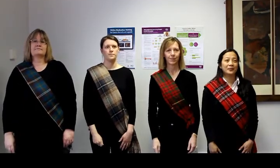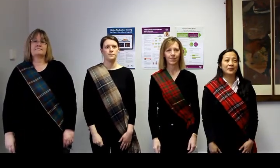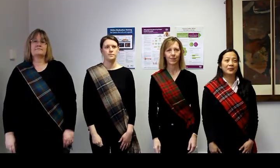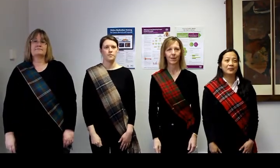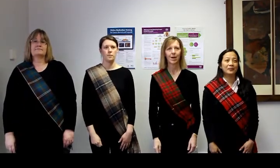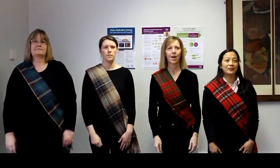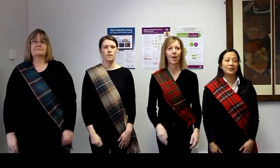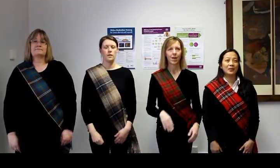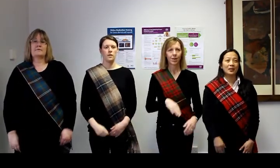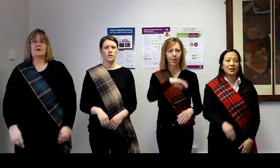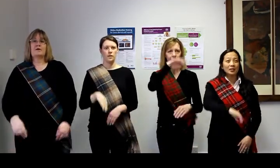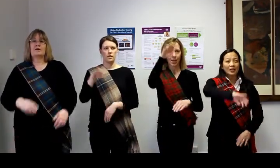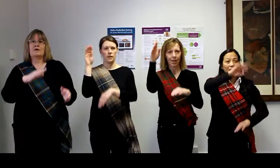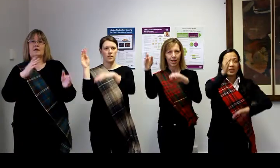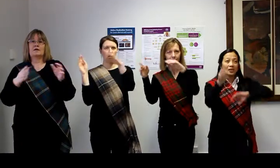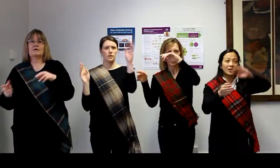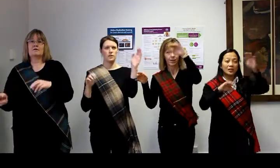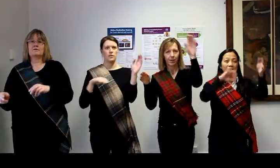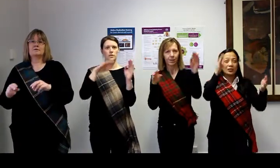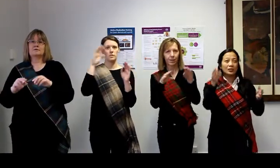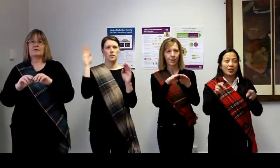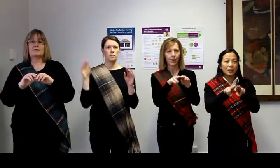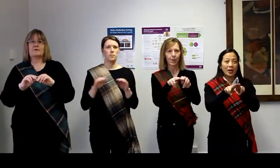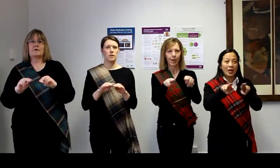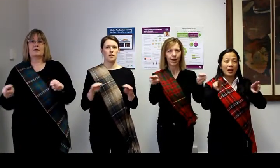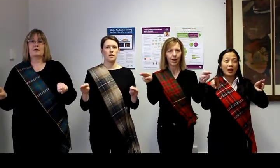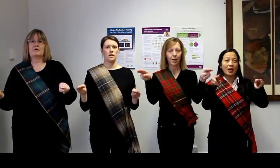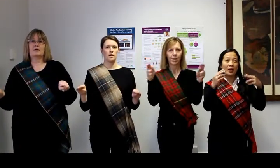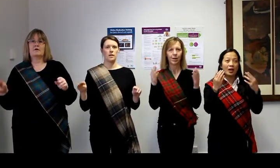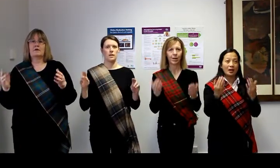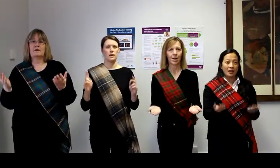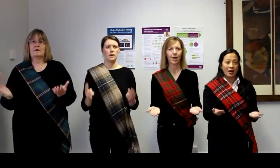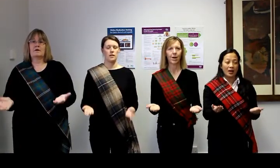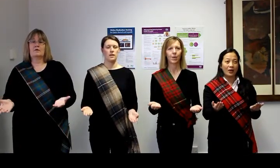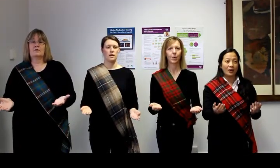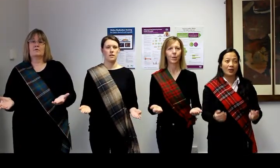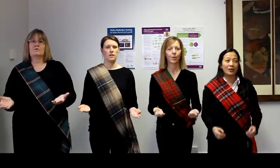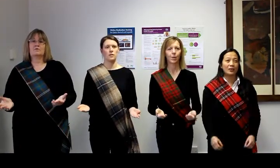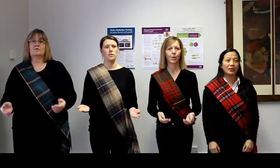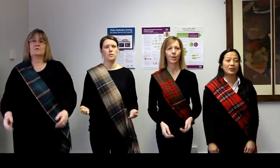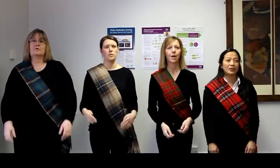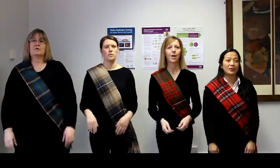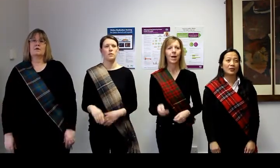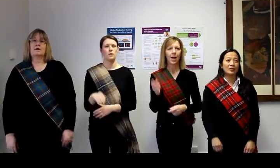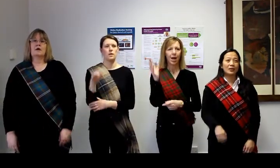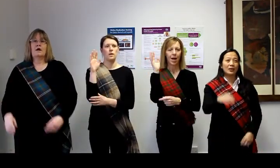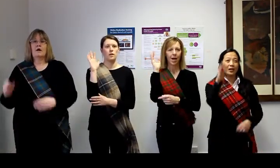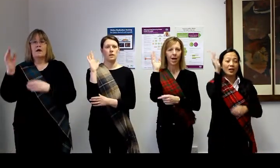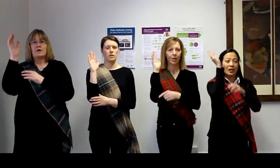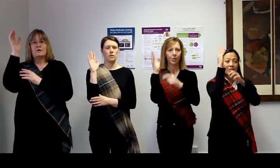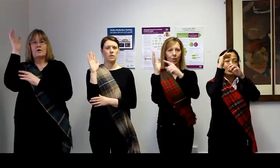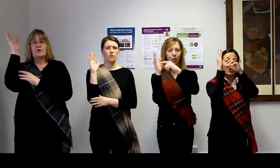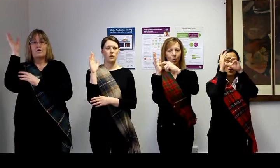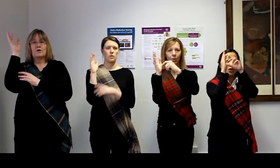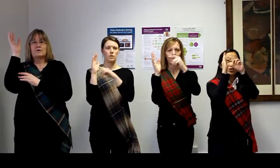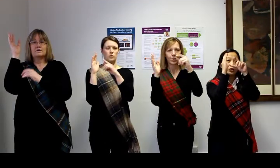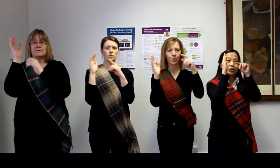The hills are bare now, and autumn